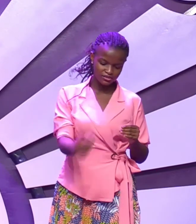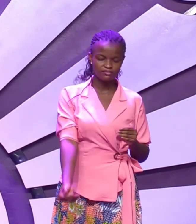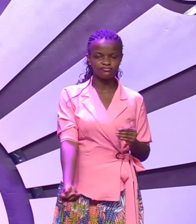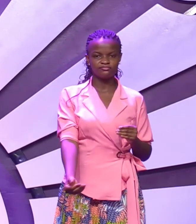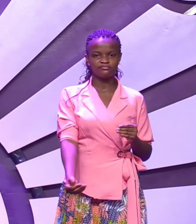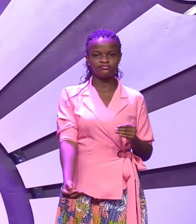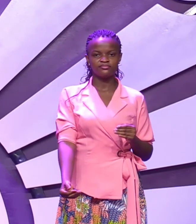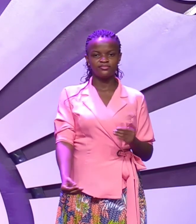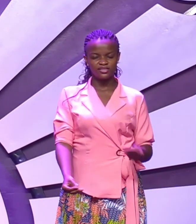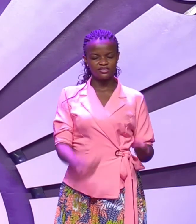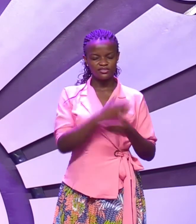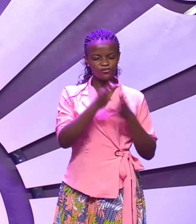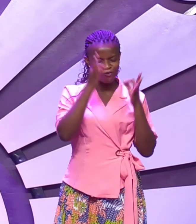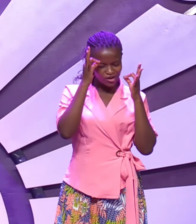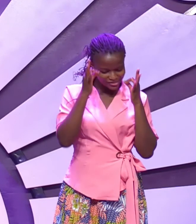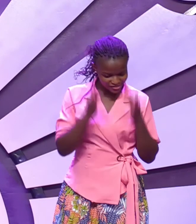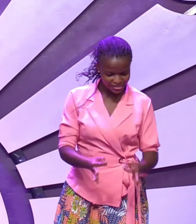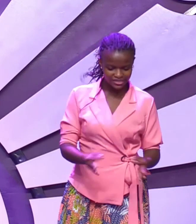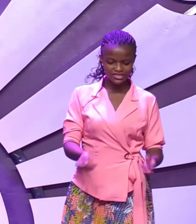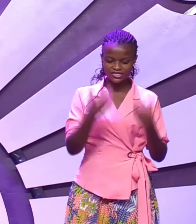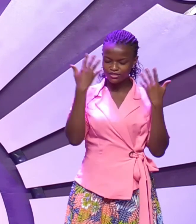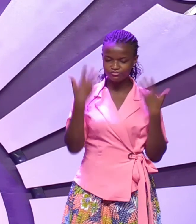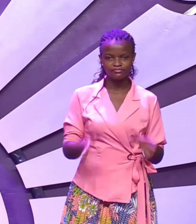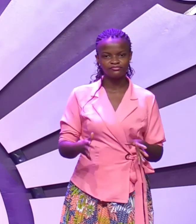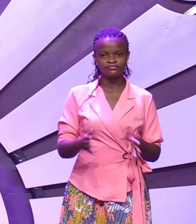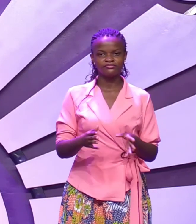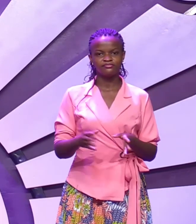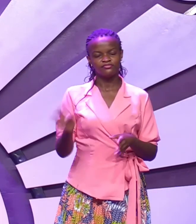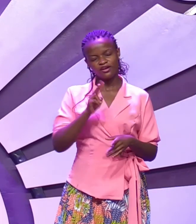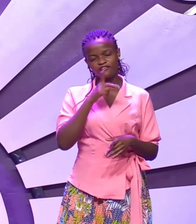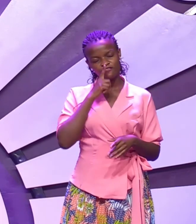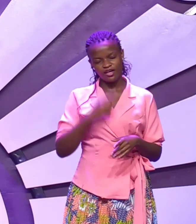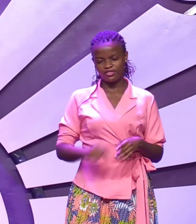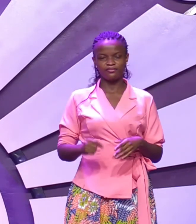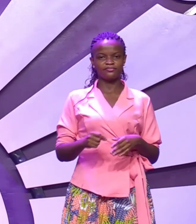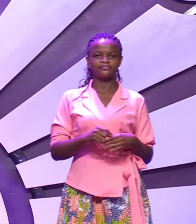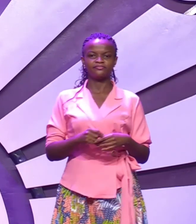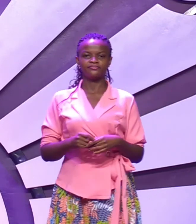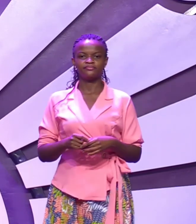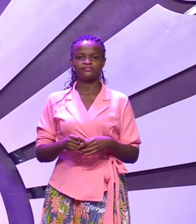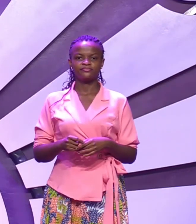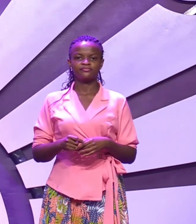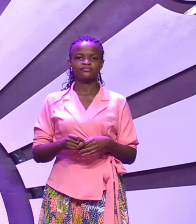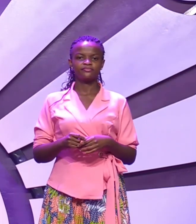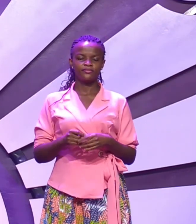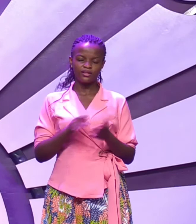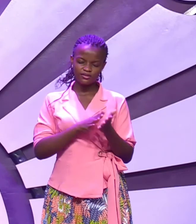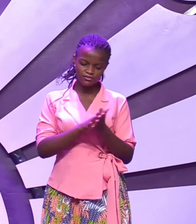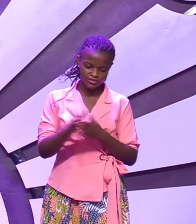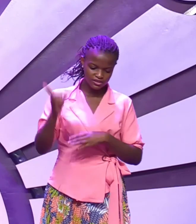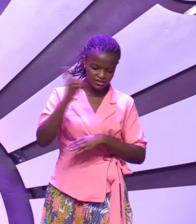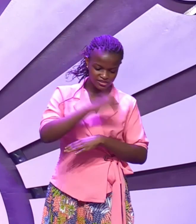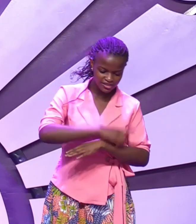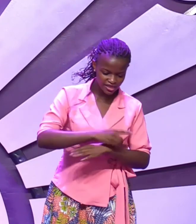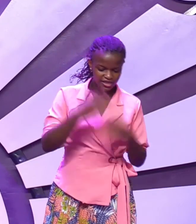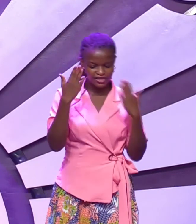he did everything he could do as a father and he spent day and night on the